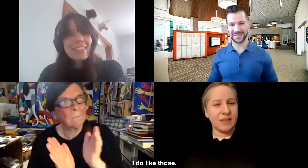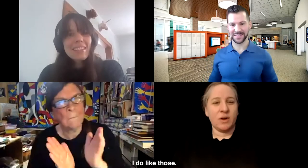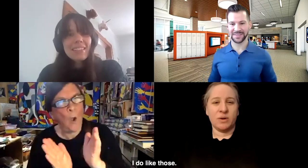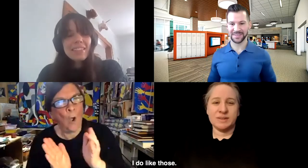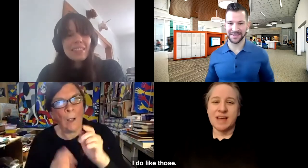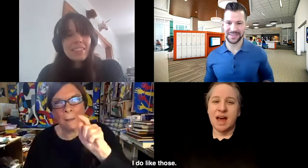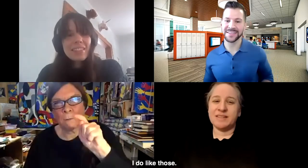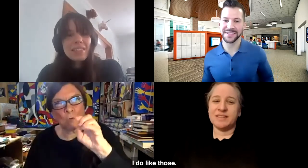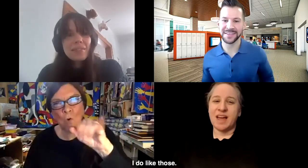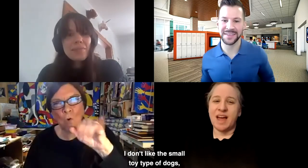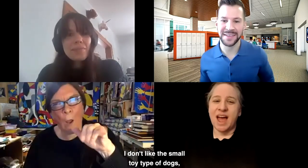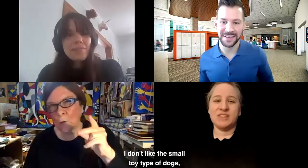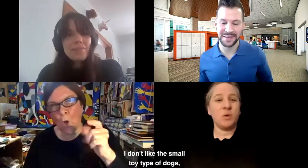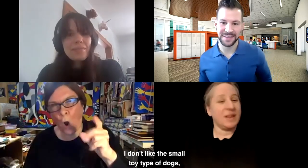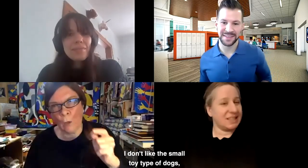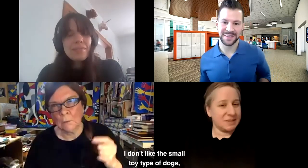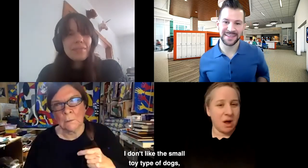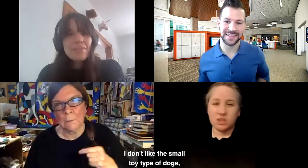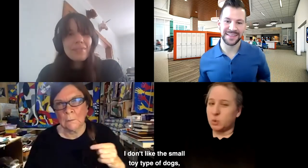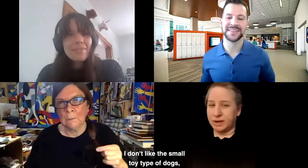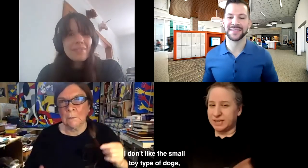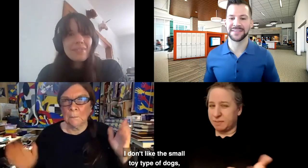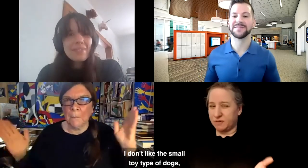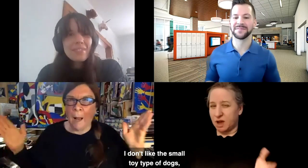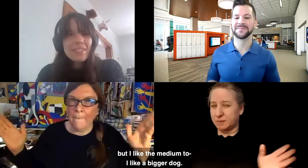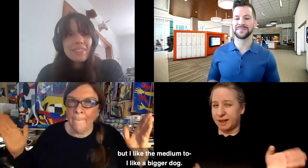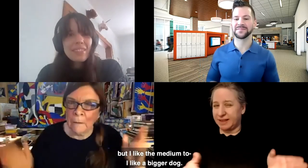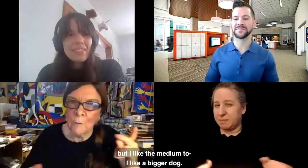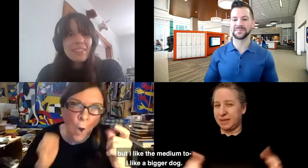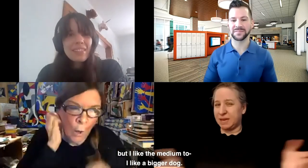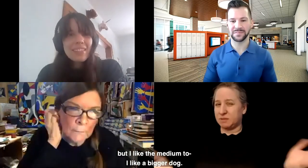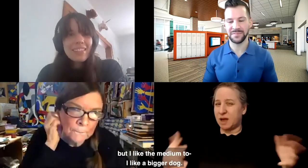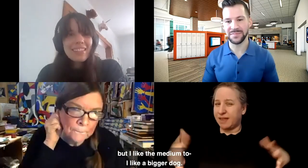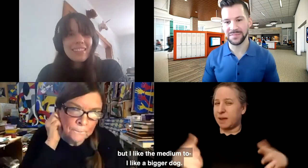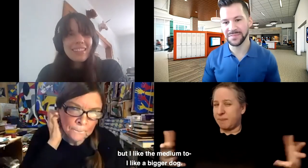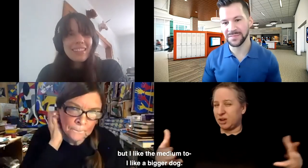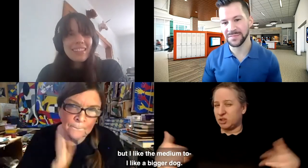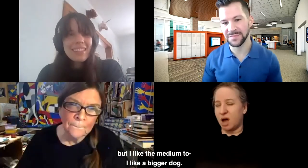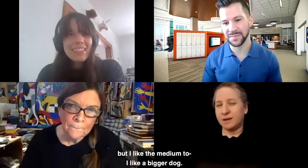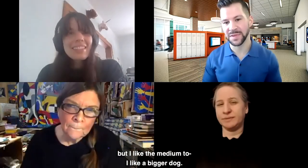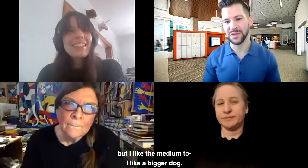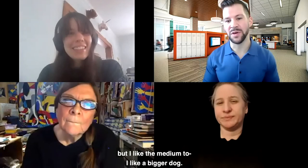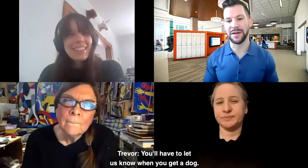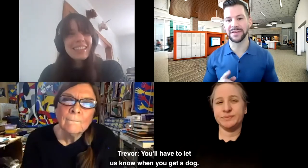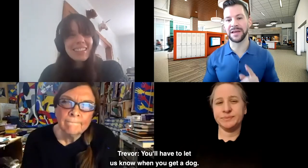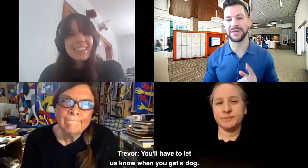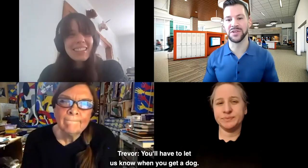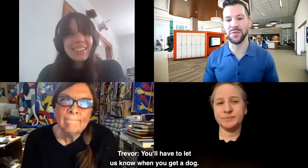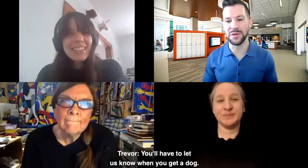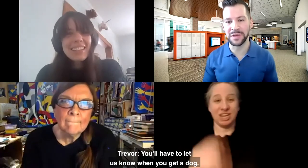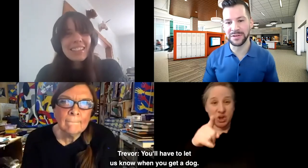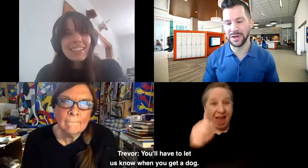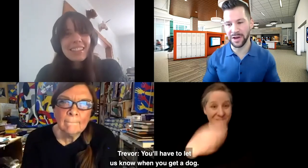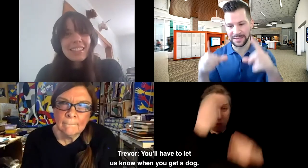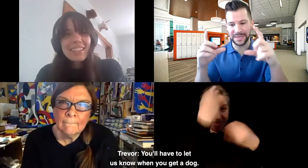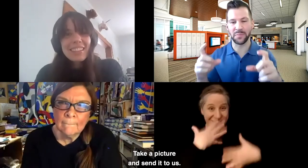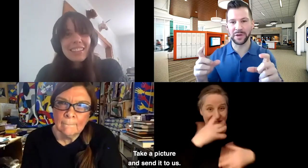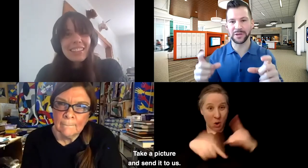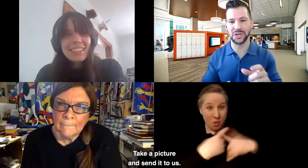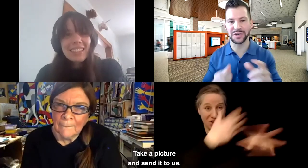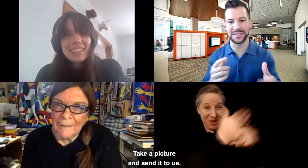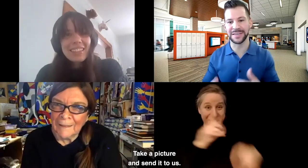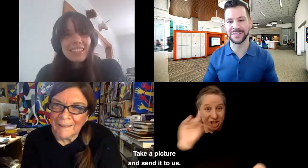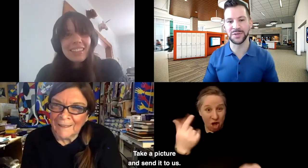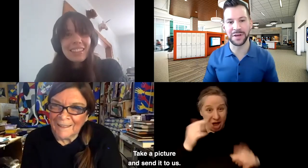do like those. I don't like the small toy type of dogs, but I like the medium. I like a bigger dog. Trevor speaking. You'll have to let us know when you get a dog.